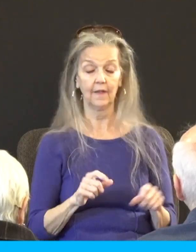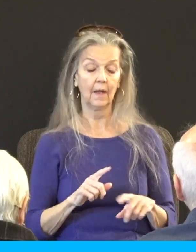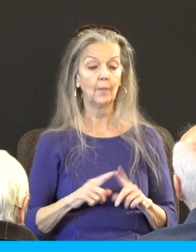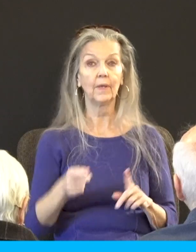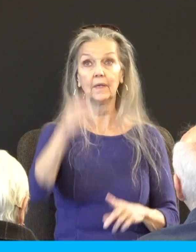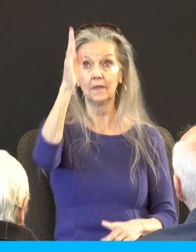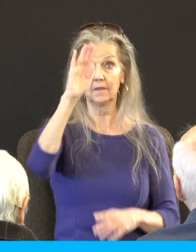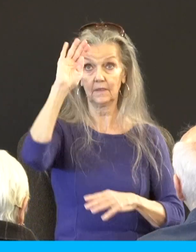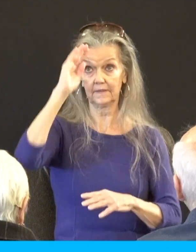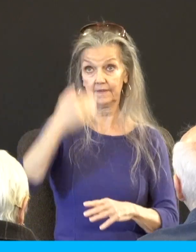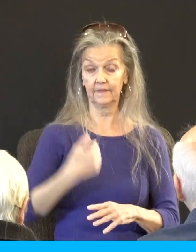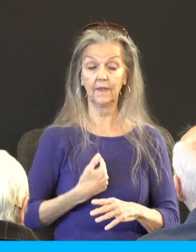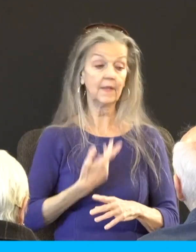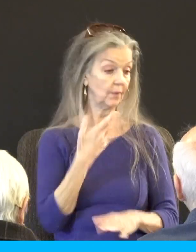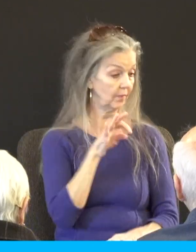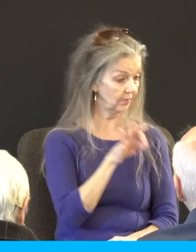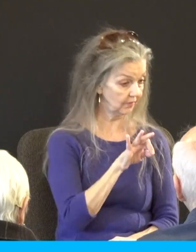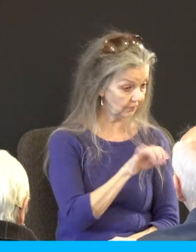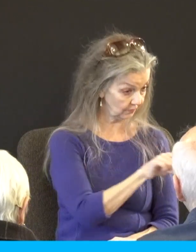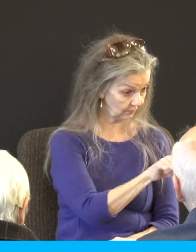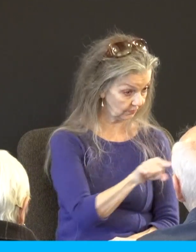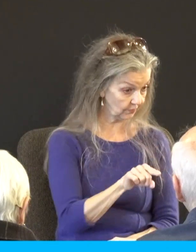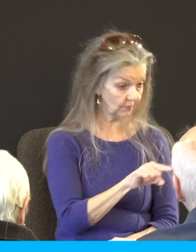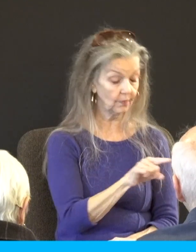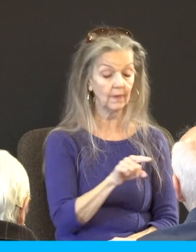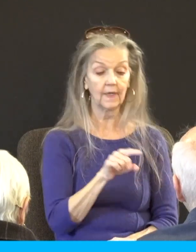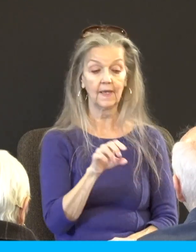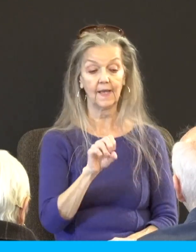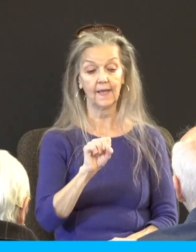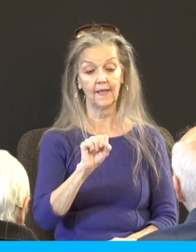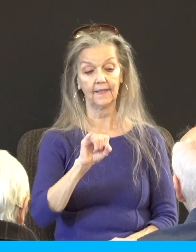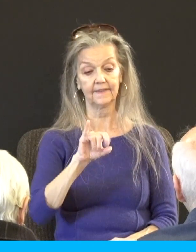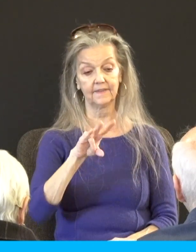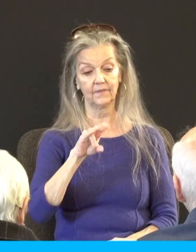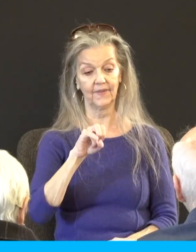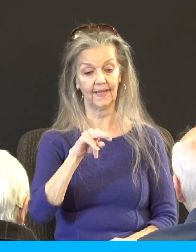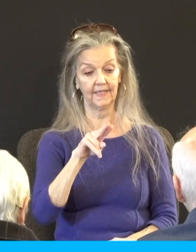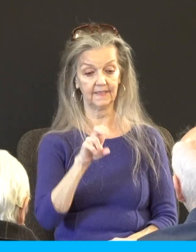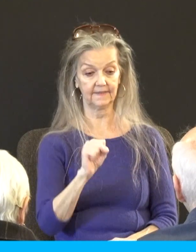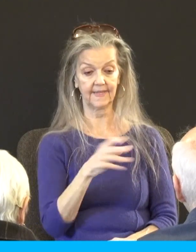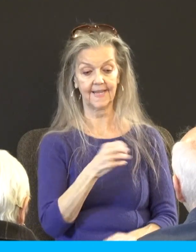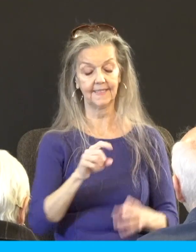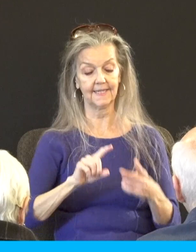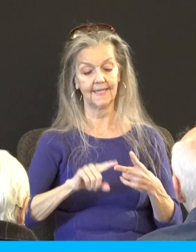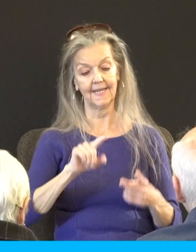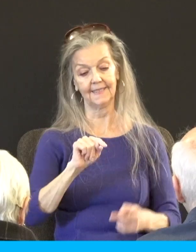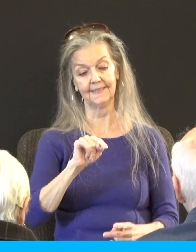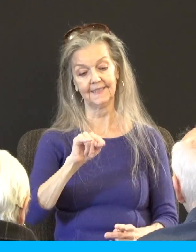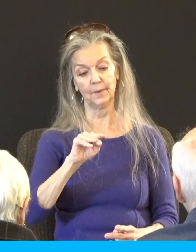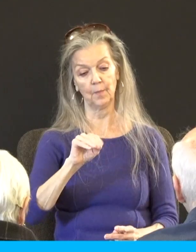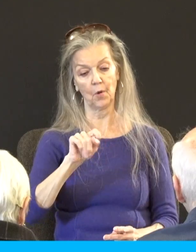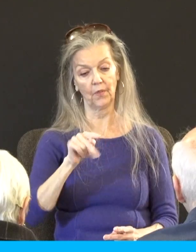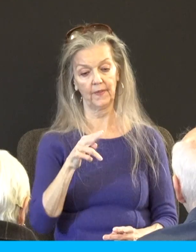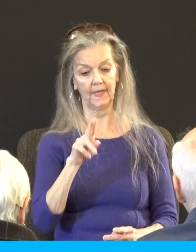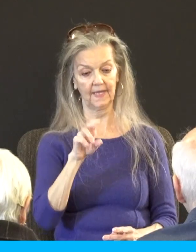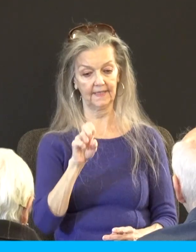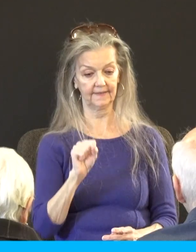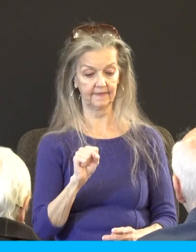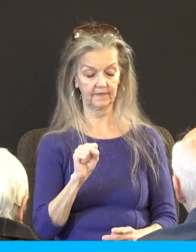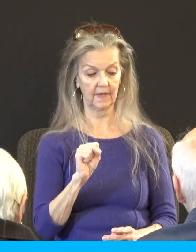even by me and Silvanus and Timotheus, was not yes and no, but in him was yes or yea. For all